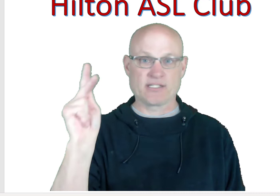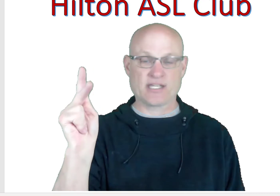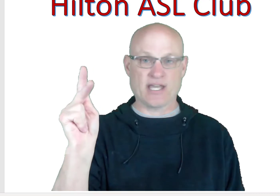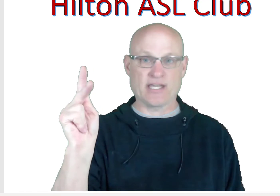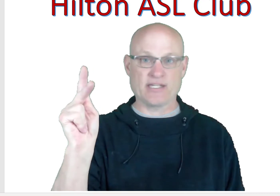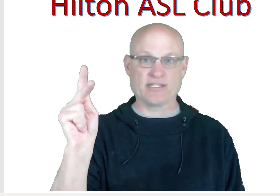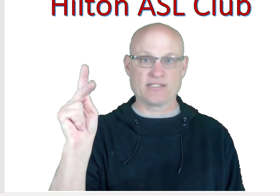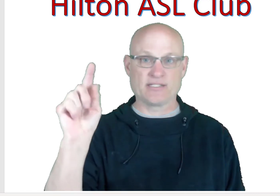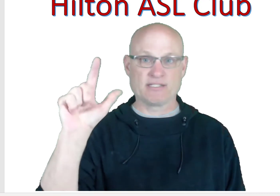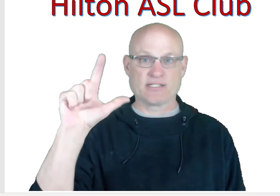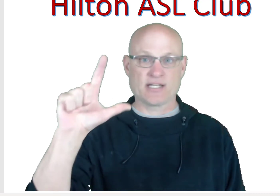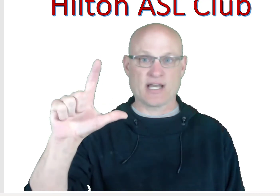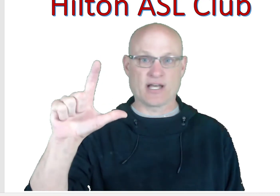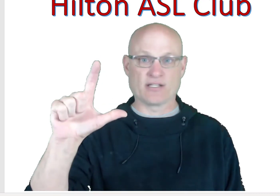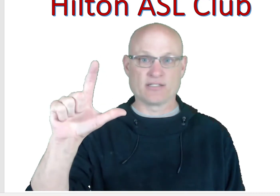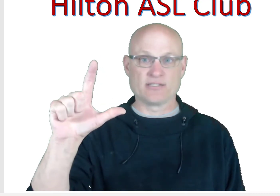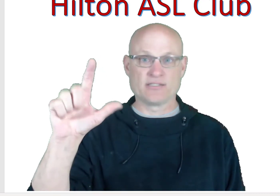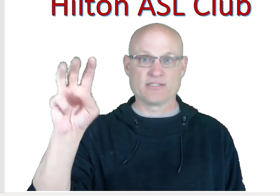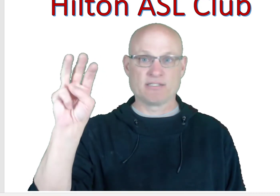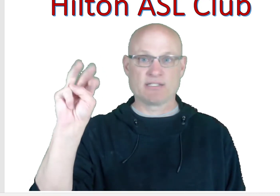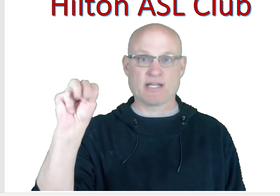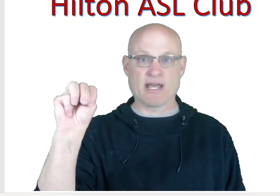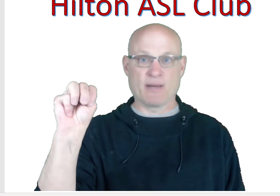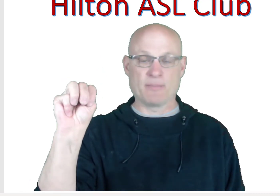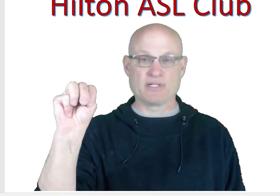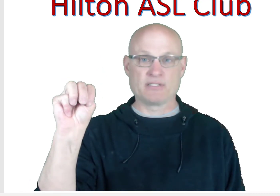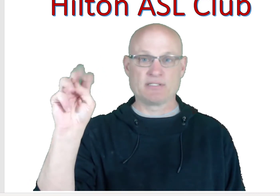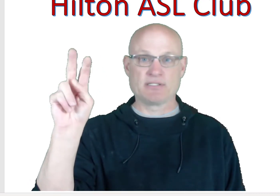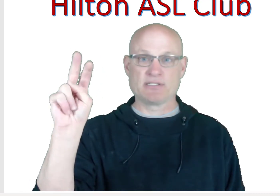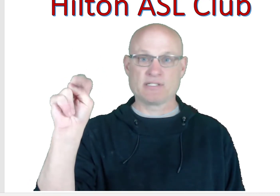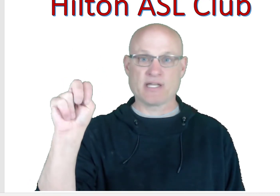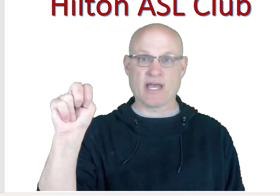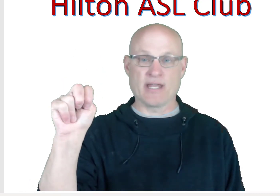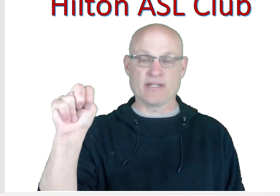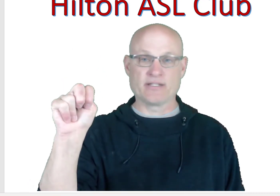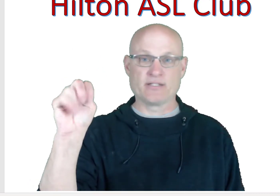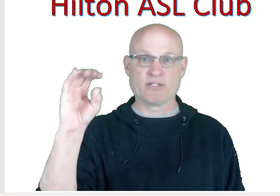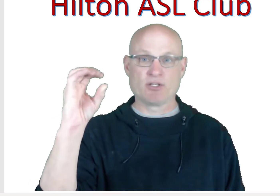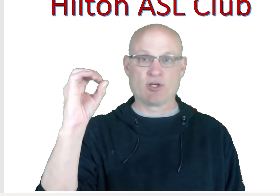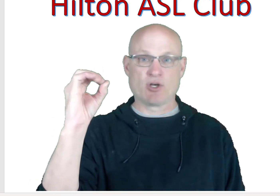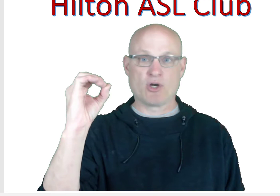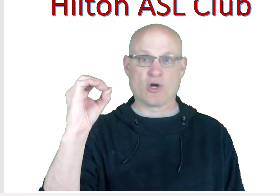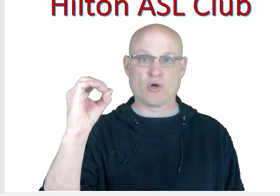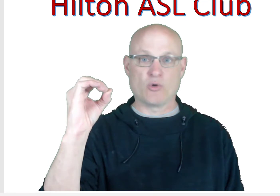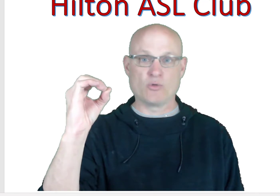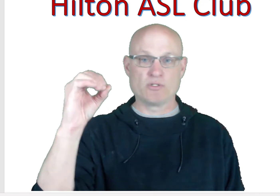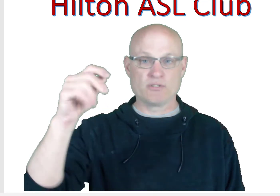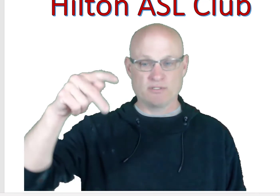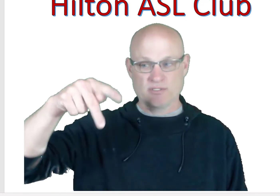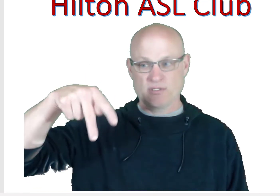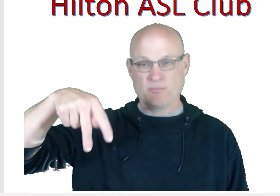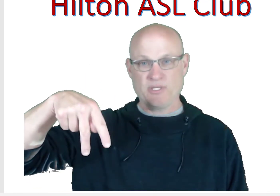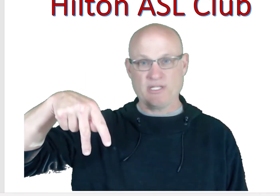K, L, M, N, O, P,